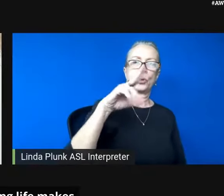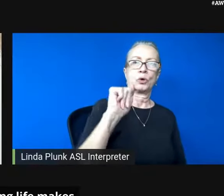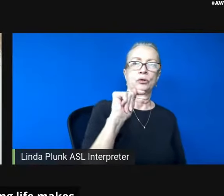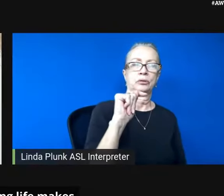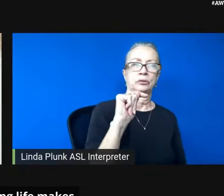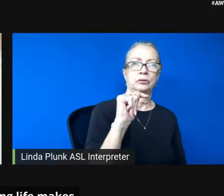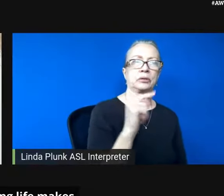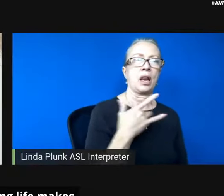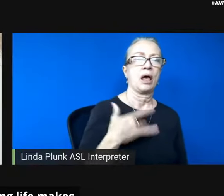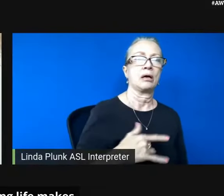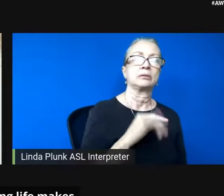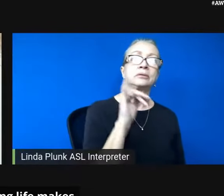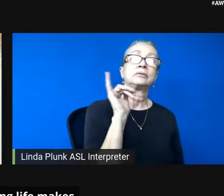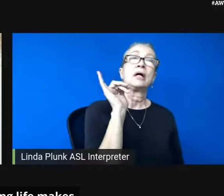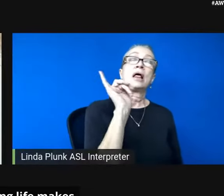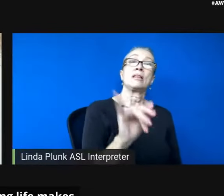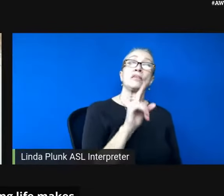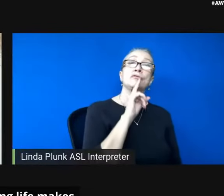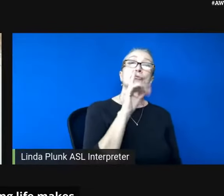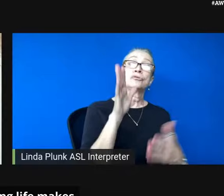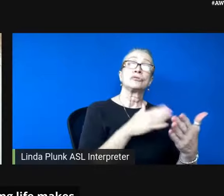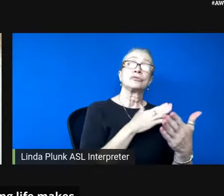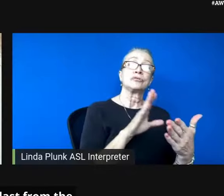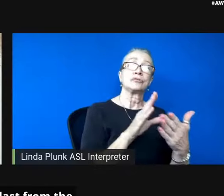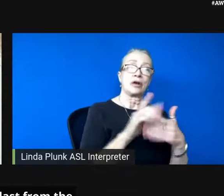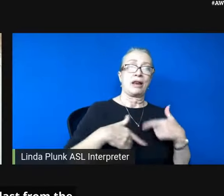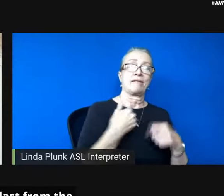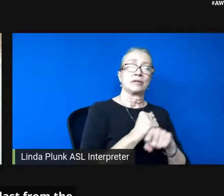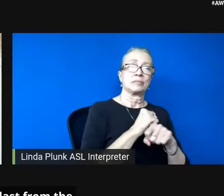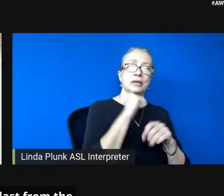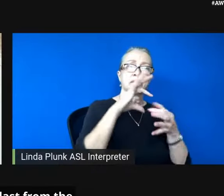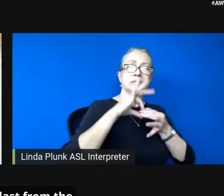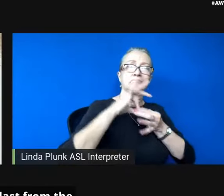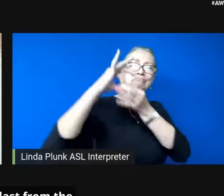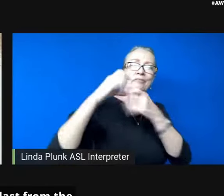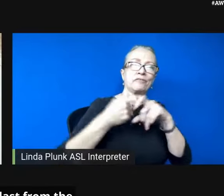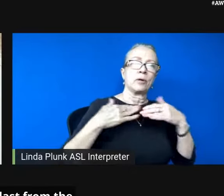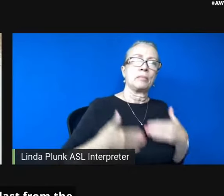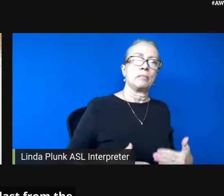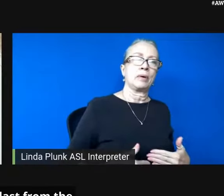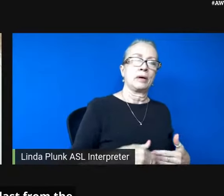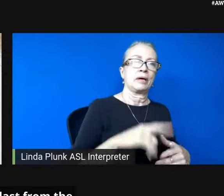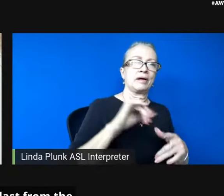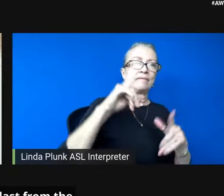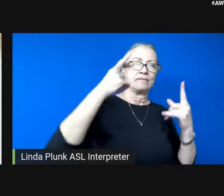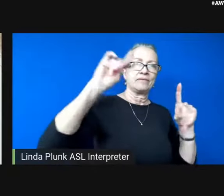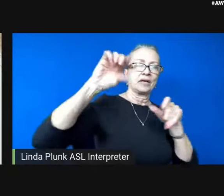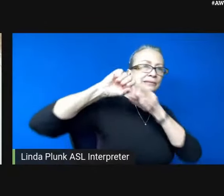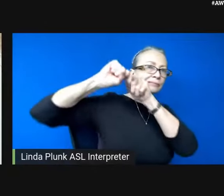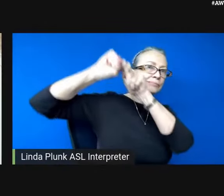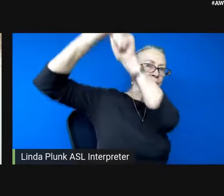song life makes untethered from a body tugged at last from the men who hold its reins.